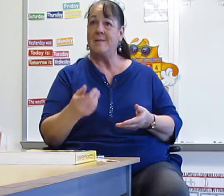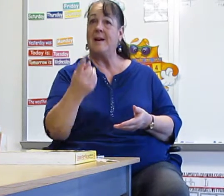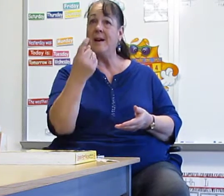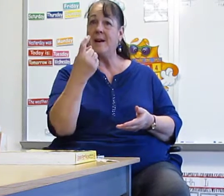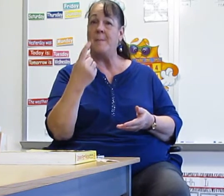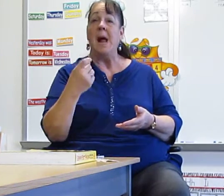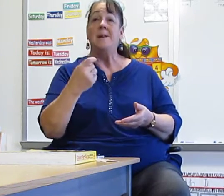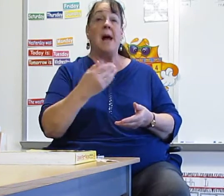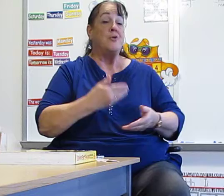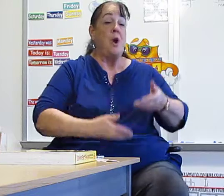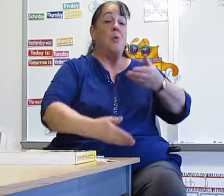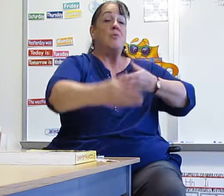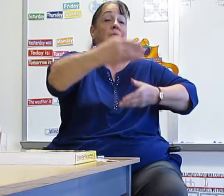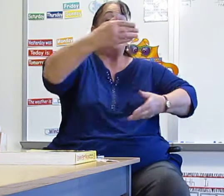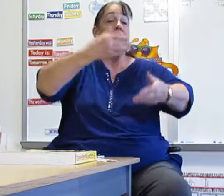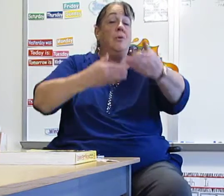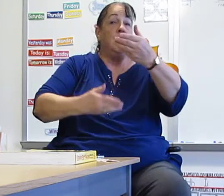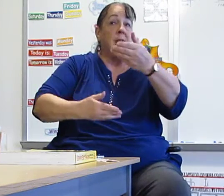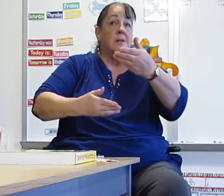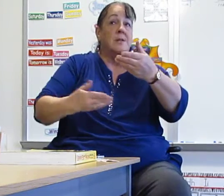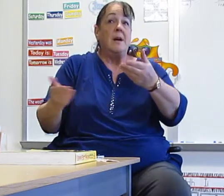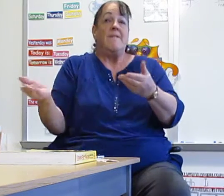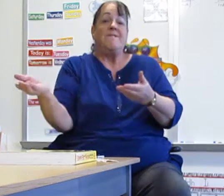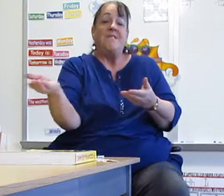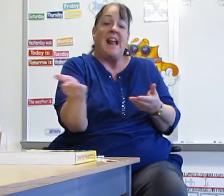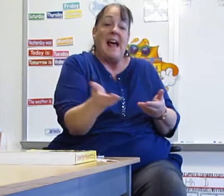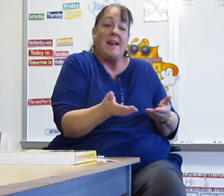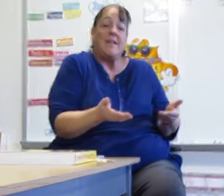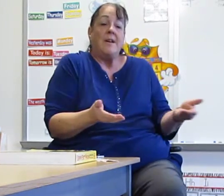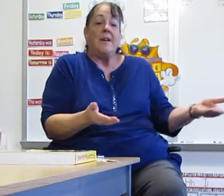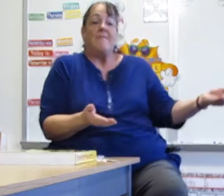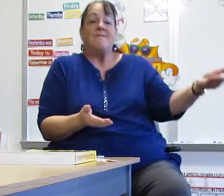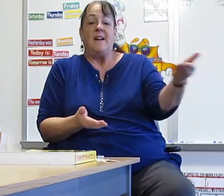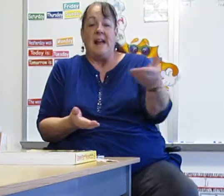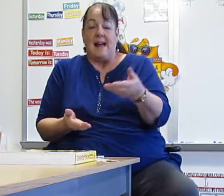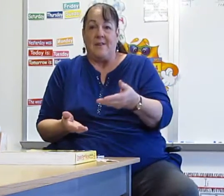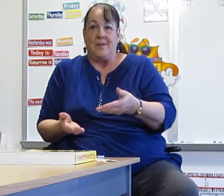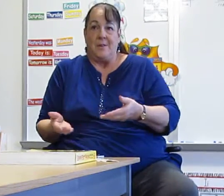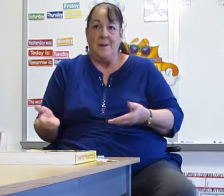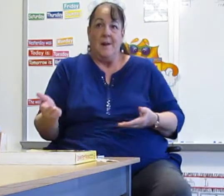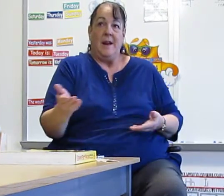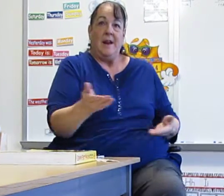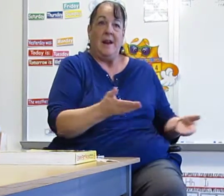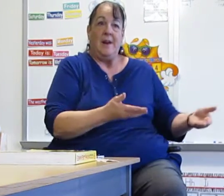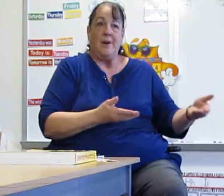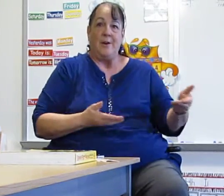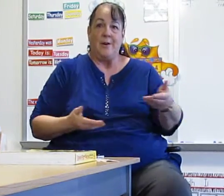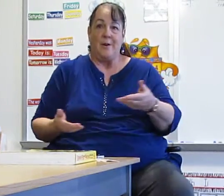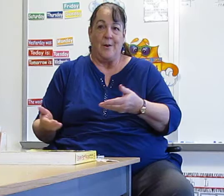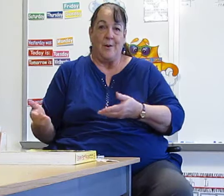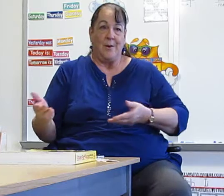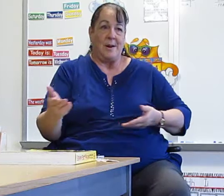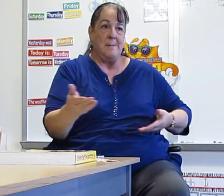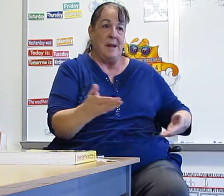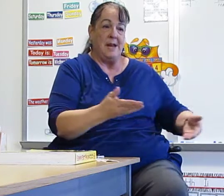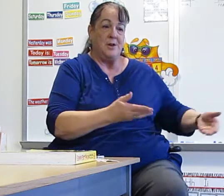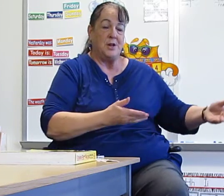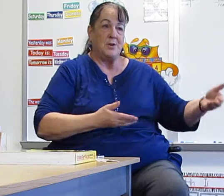Come. Now don't. Don't do this. Flat. Flat. Here. Come into your